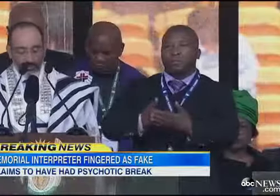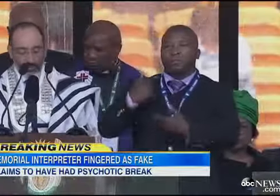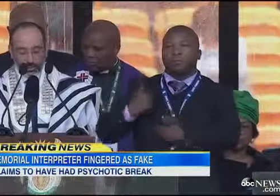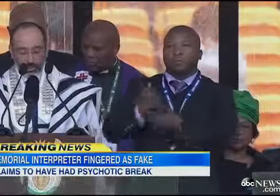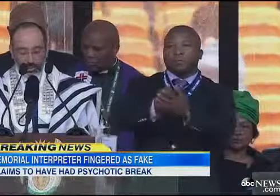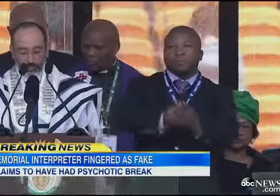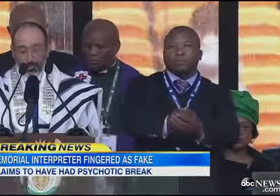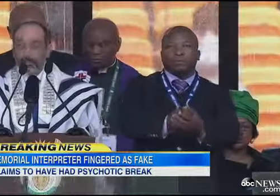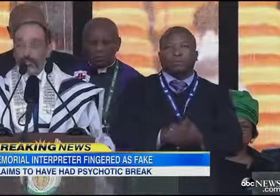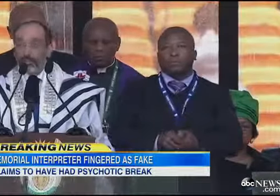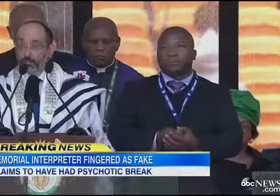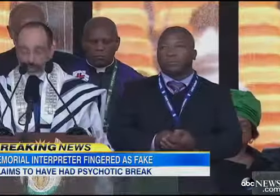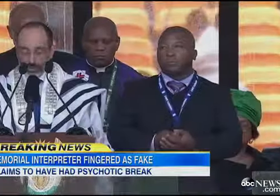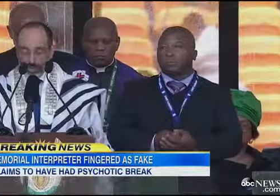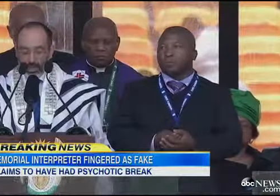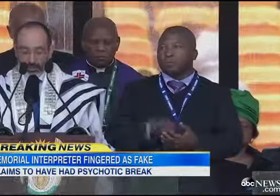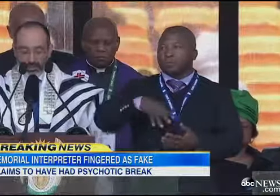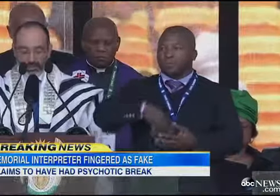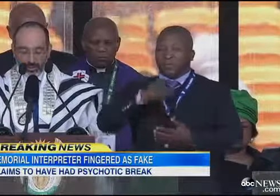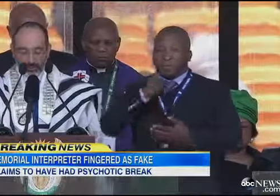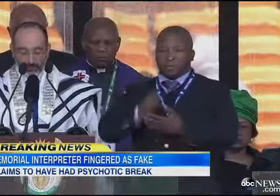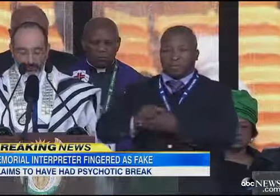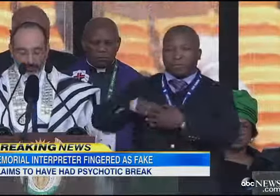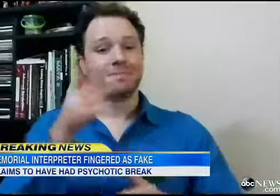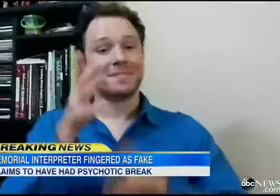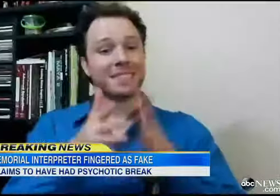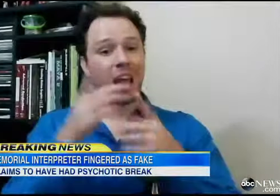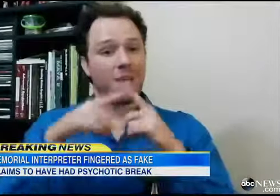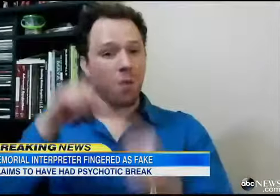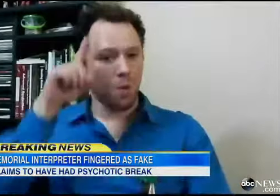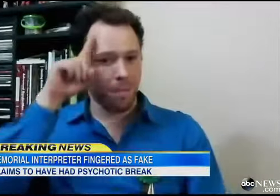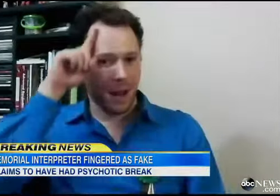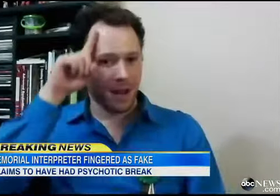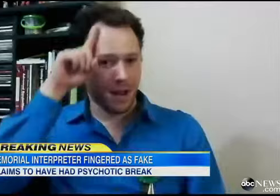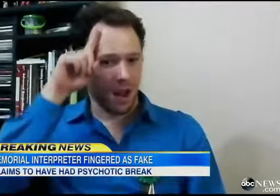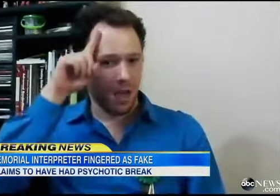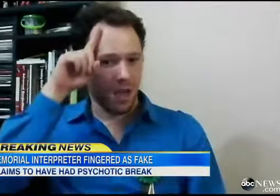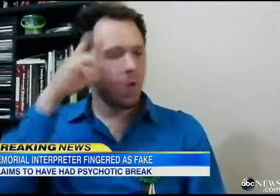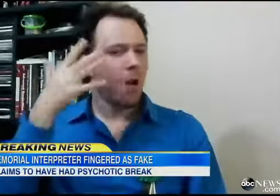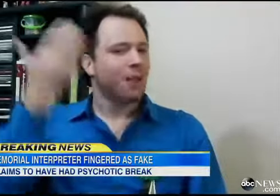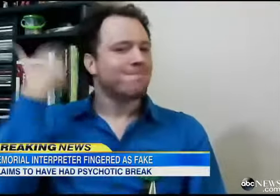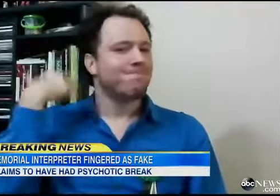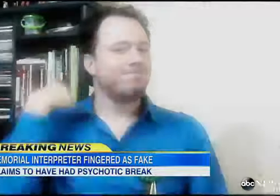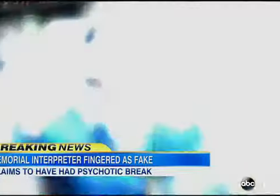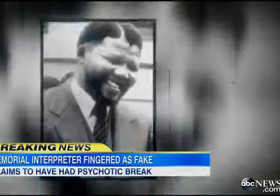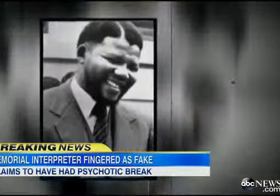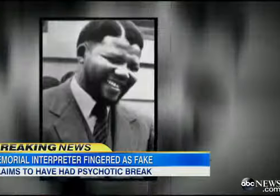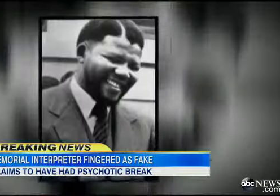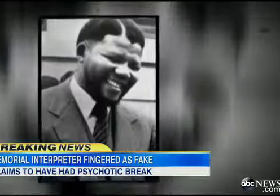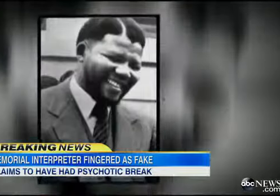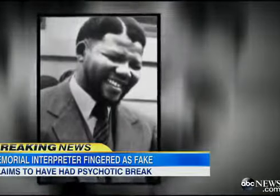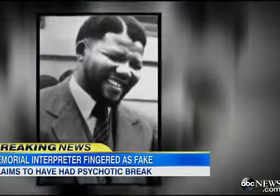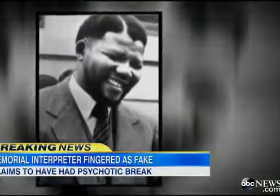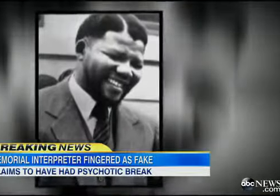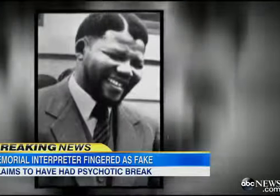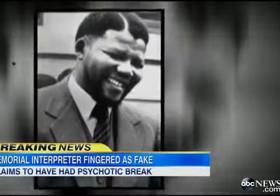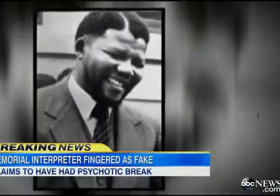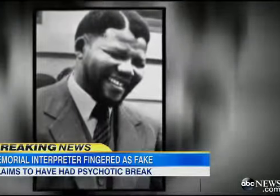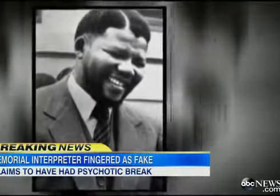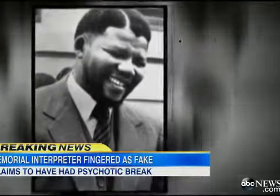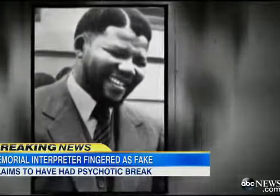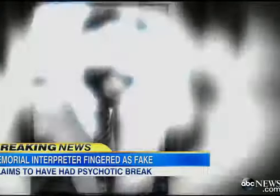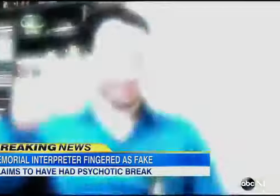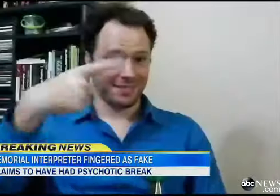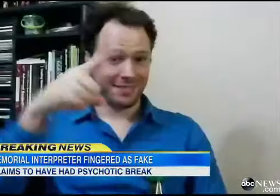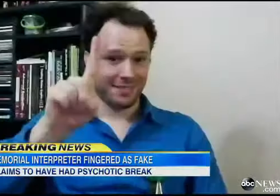Nelson Mandela. Nelson, Moniklachla, Mandela. This is a sign for Mandela because of the fact that he used to